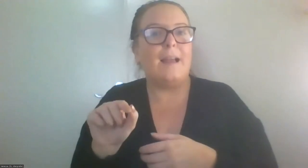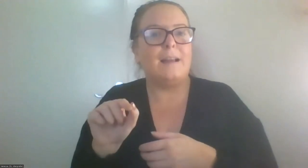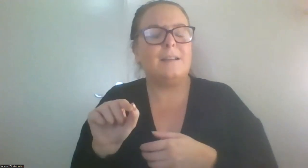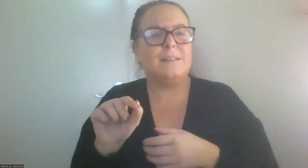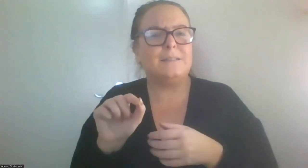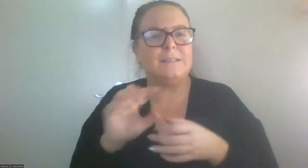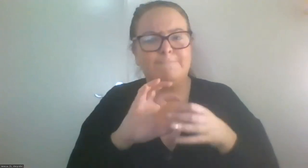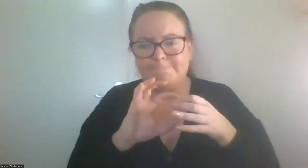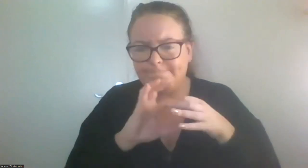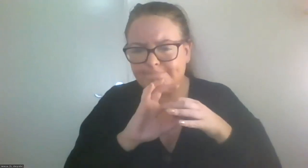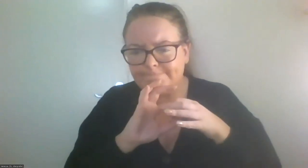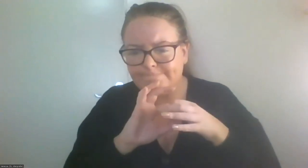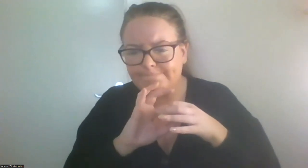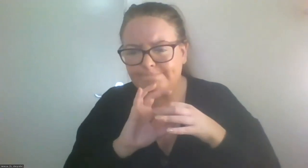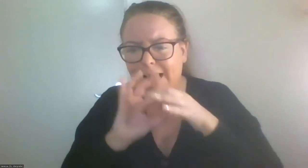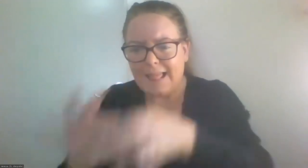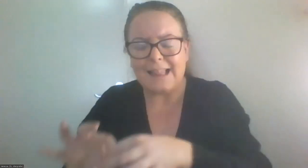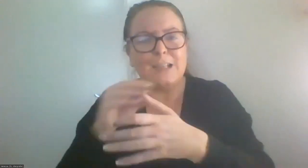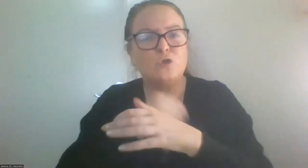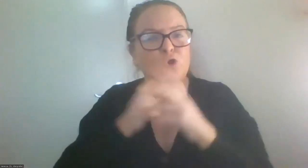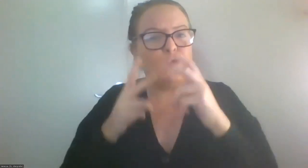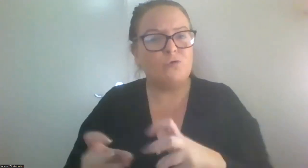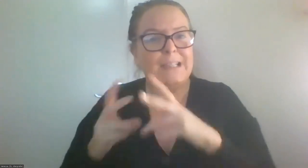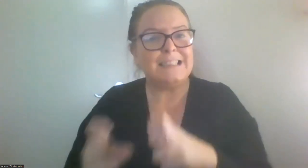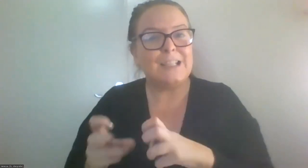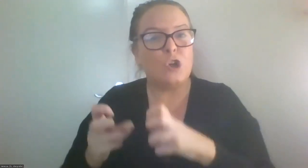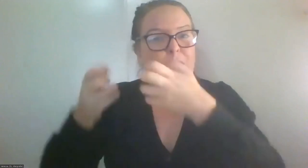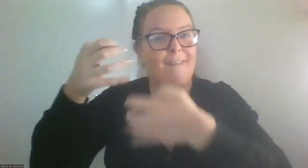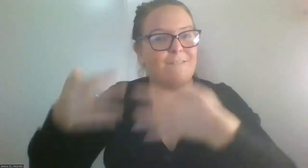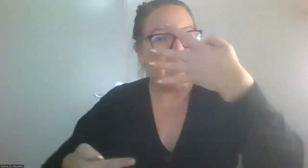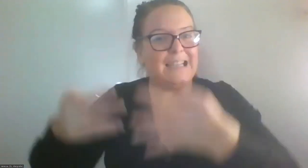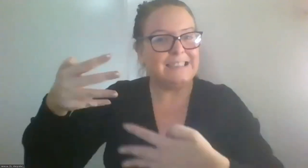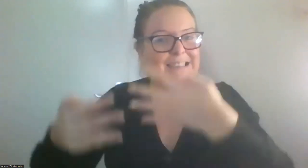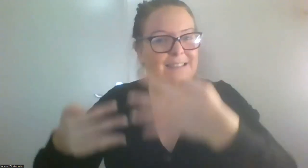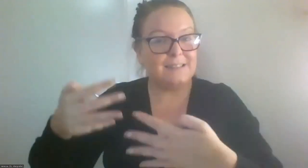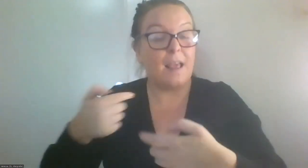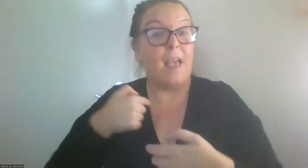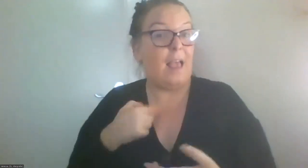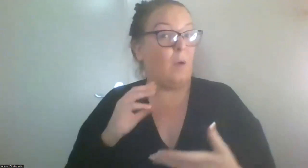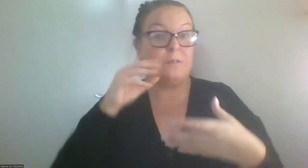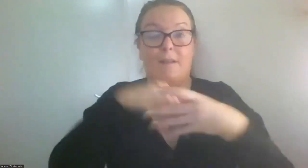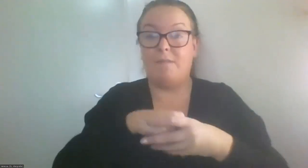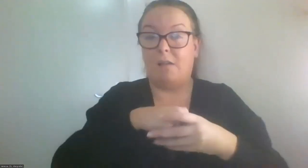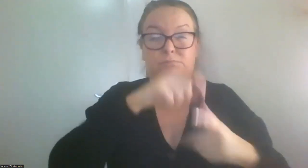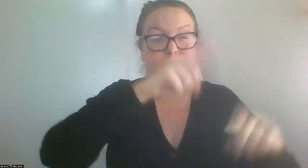findings. As I say, I have been involved in several consultative processes